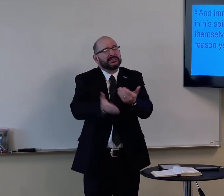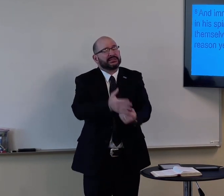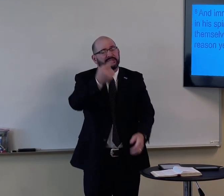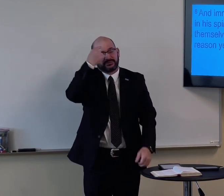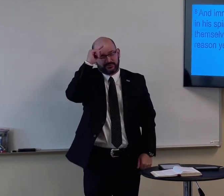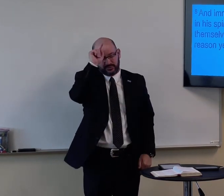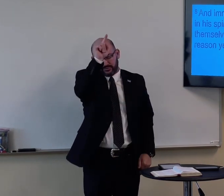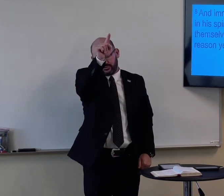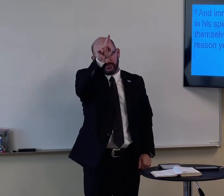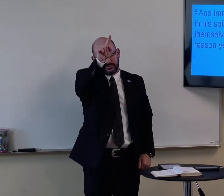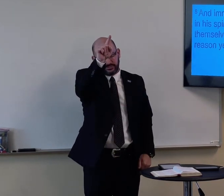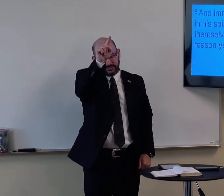Everything is easy for you.